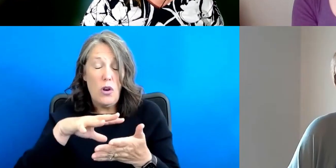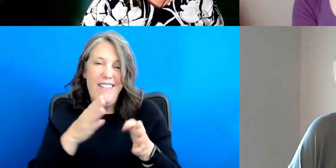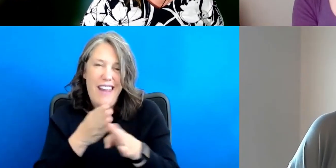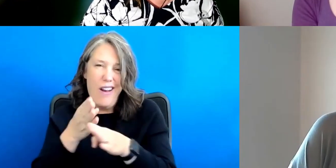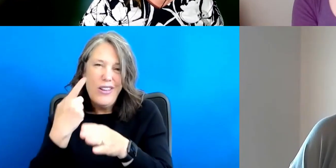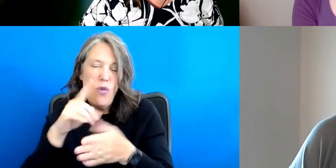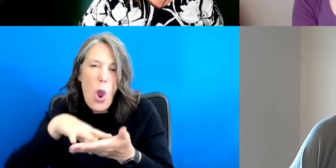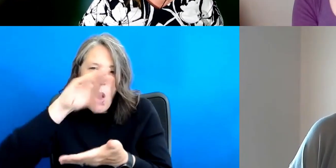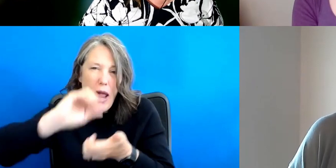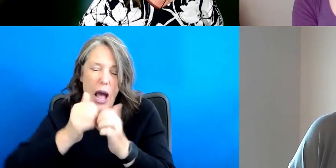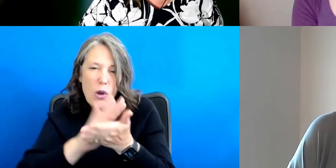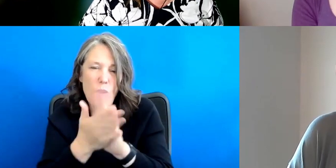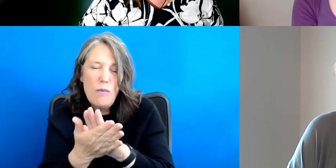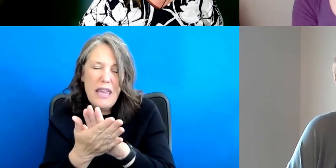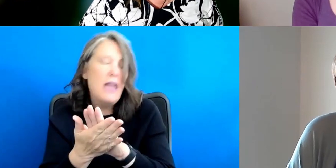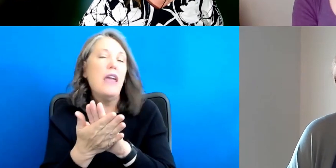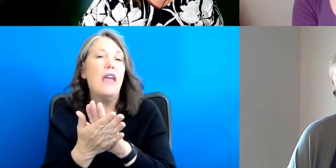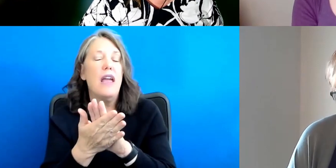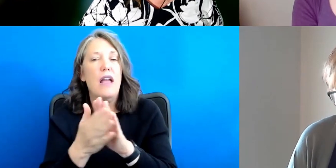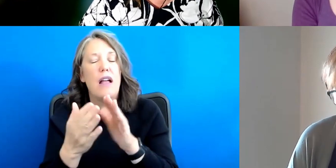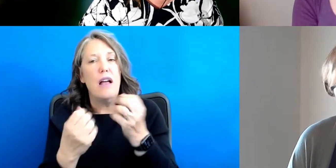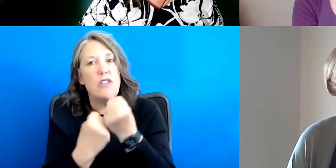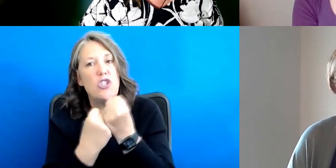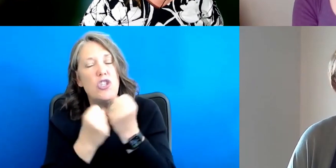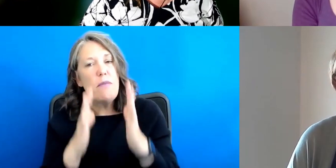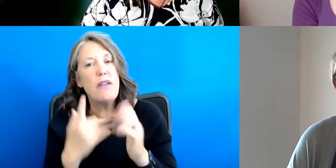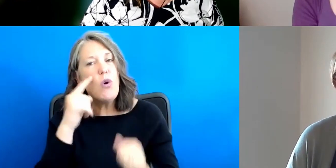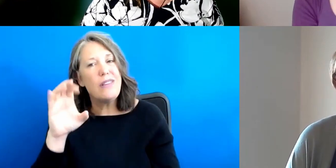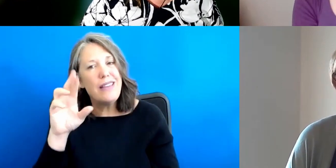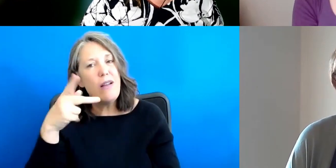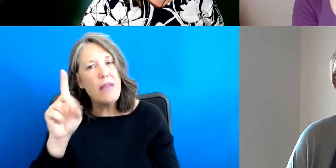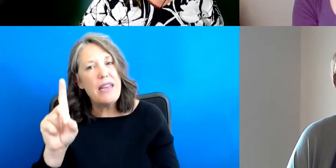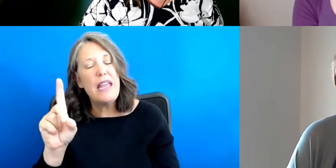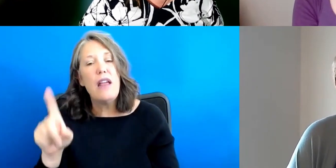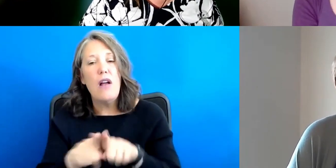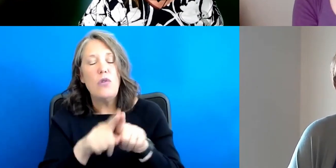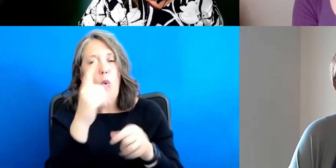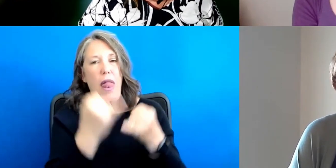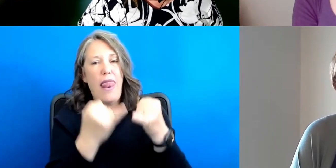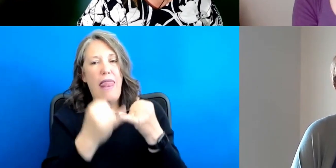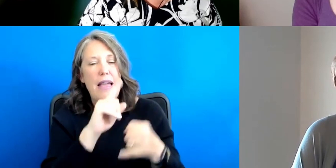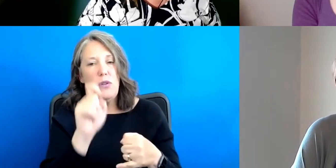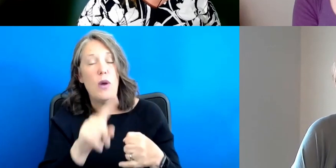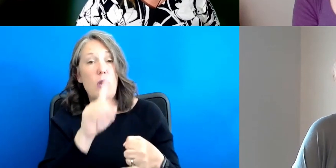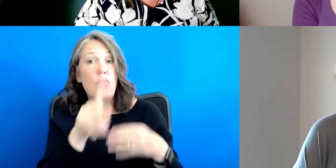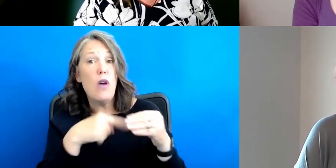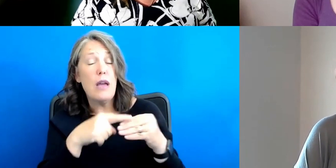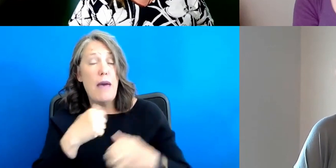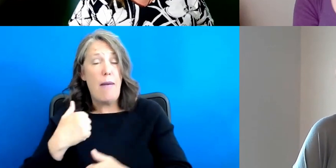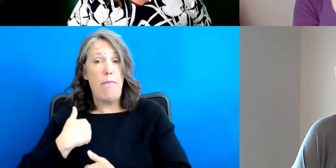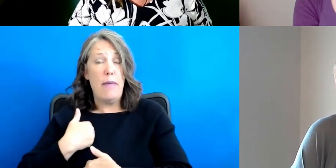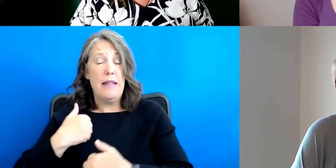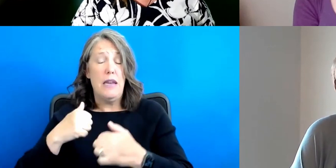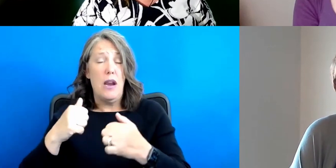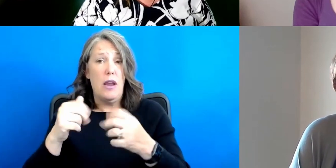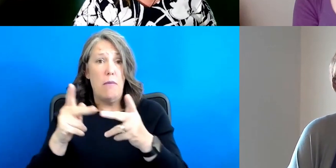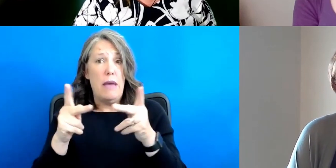more for championing the CRPD. I did have one last question for you as you talked about military bases overseas